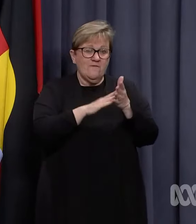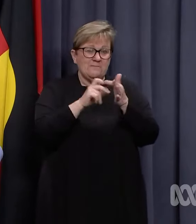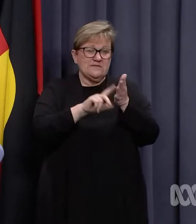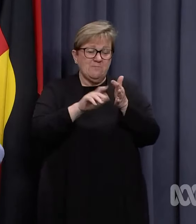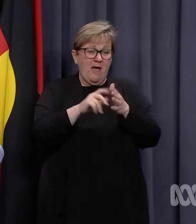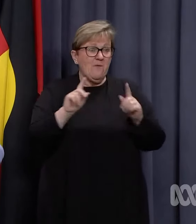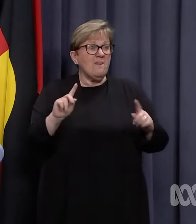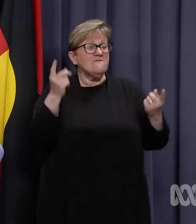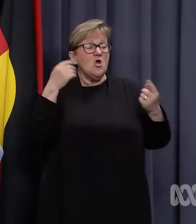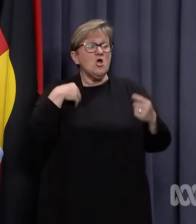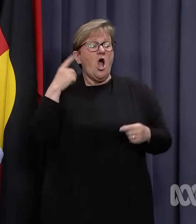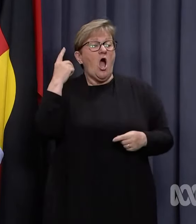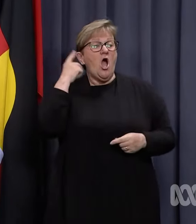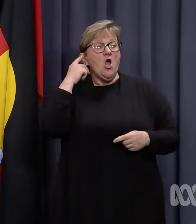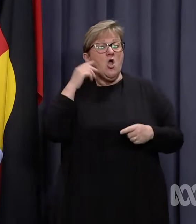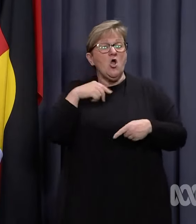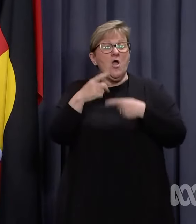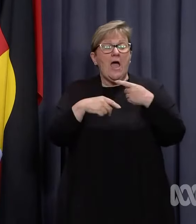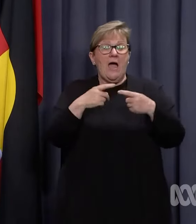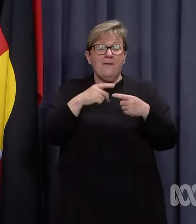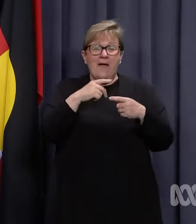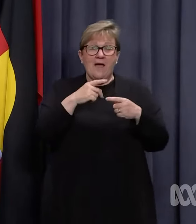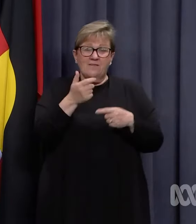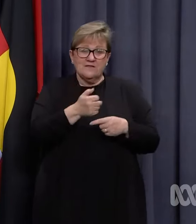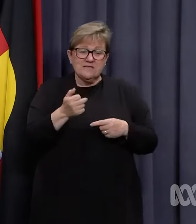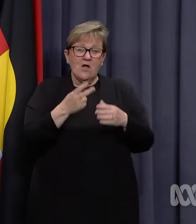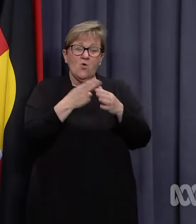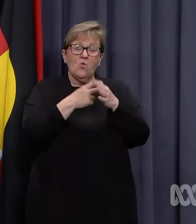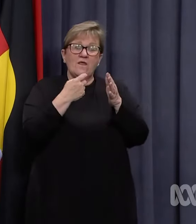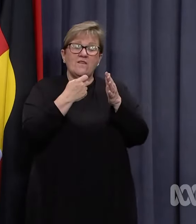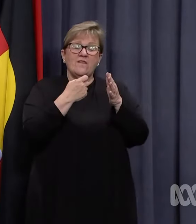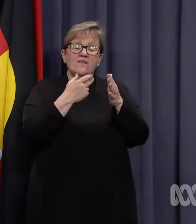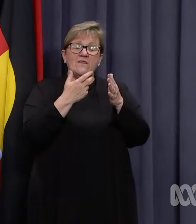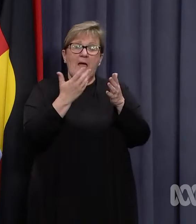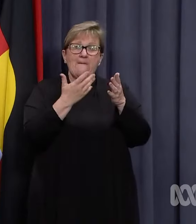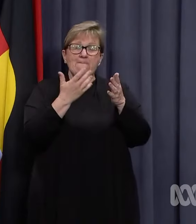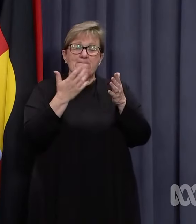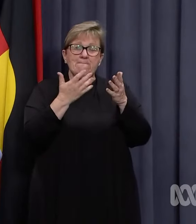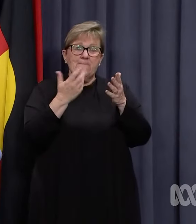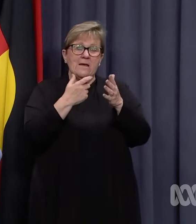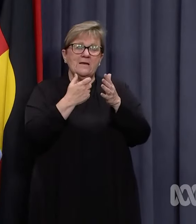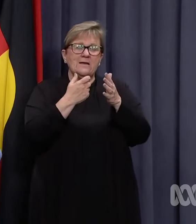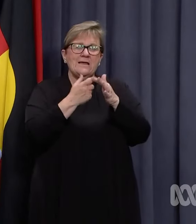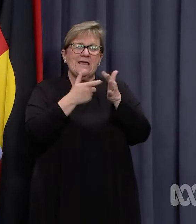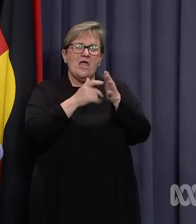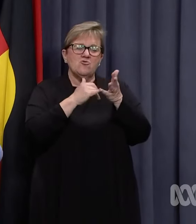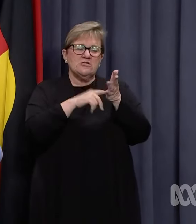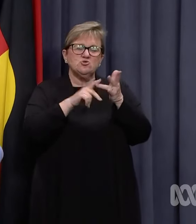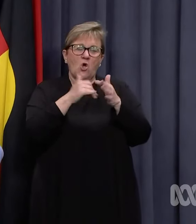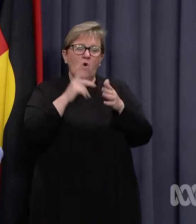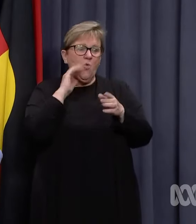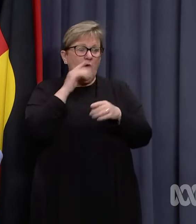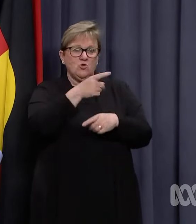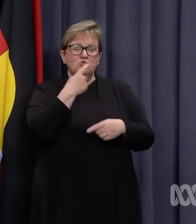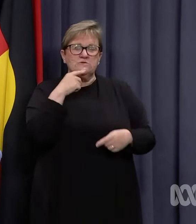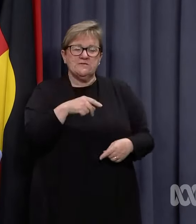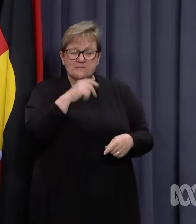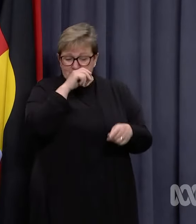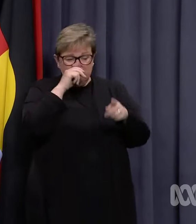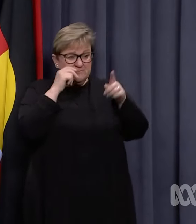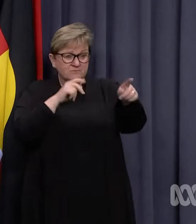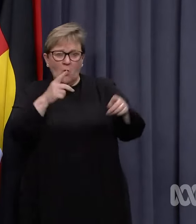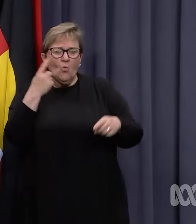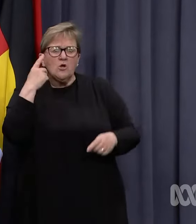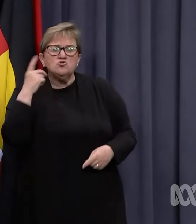The first I heard about the reference to texts with Mr Stokes was when I heard you say it. And what was your